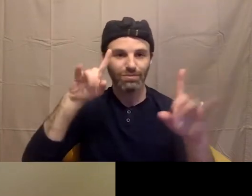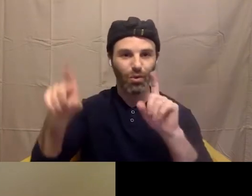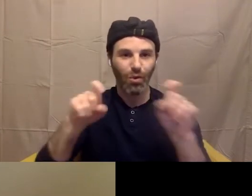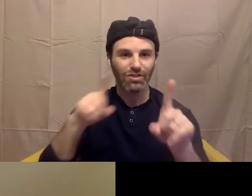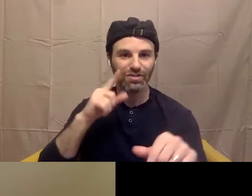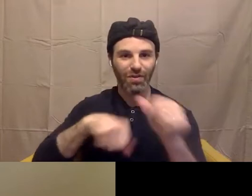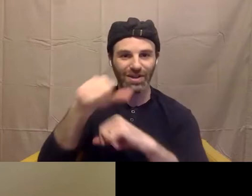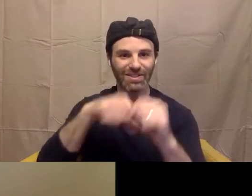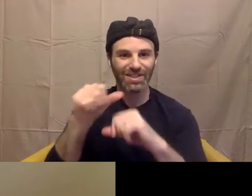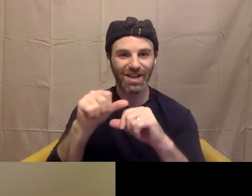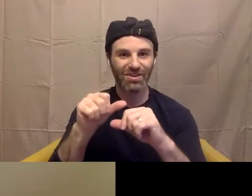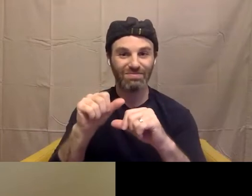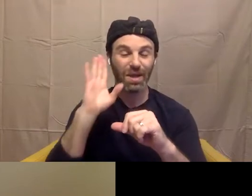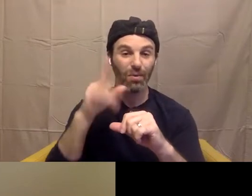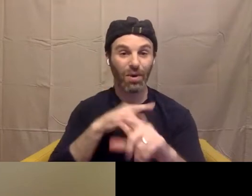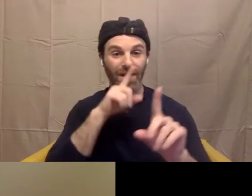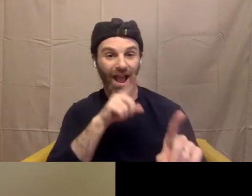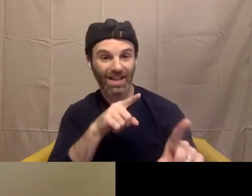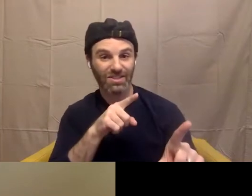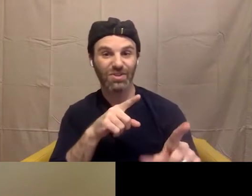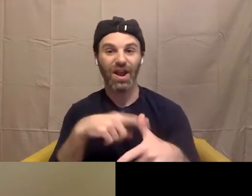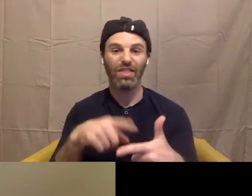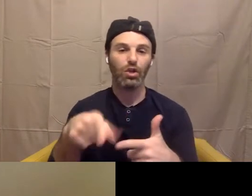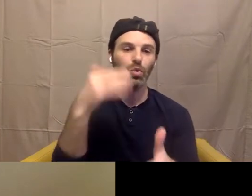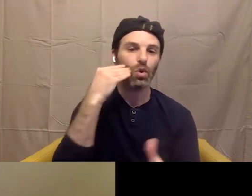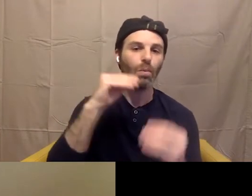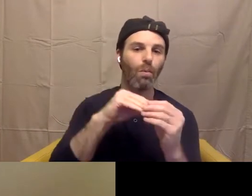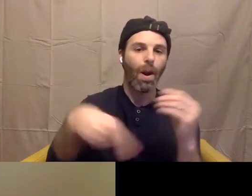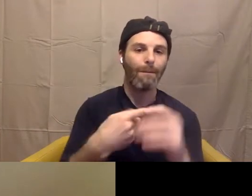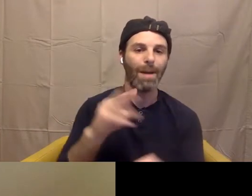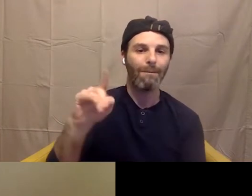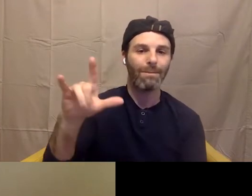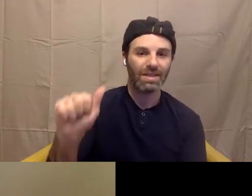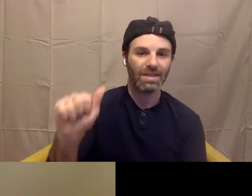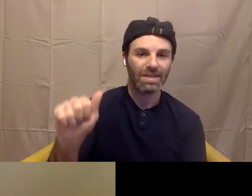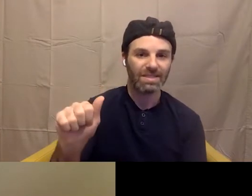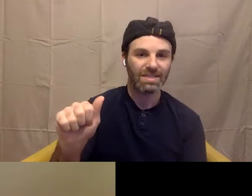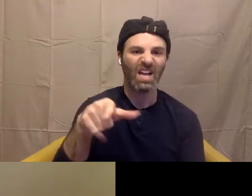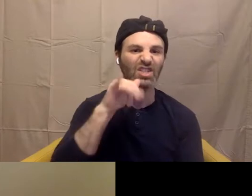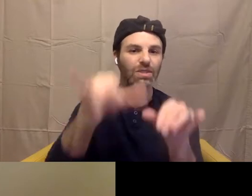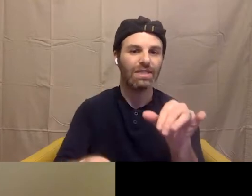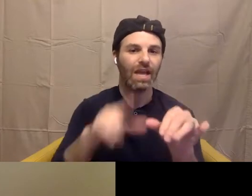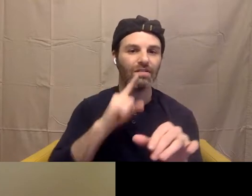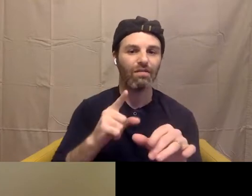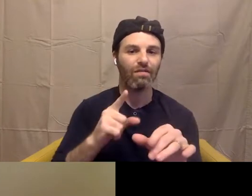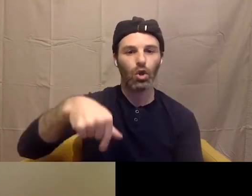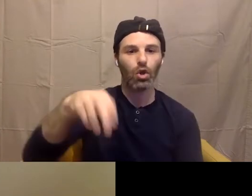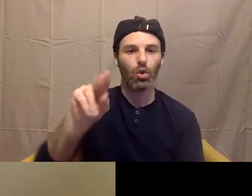we're going to answer them, and then you'll get to know a bit more about Melissa, and then this is going to stay for the Q. And a Melissa. Do you want to go first? Oh,